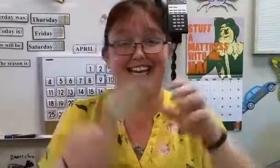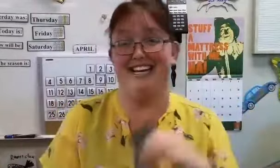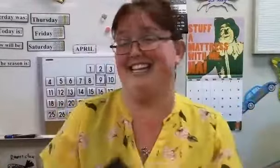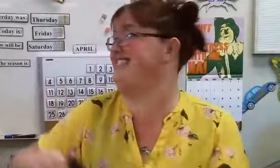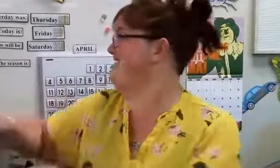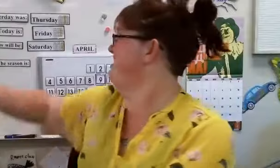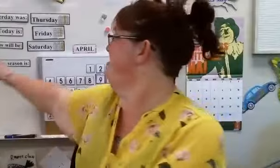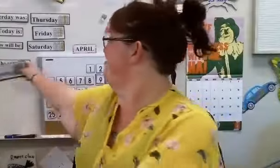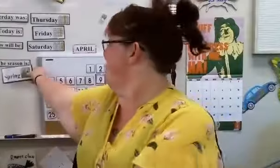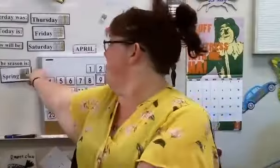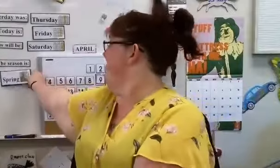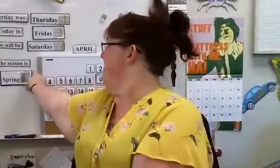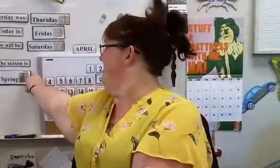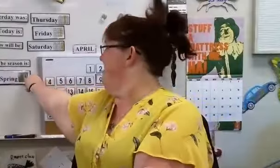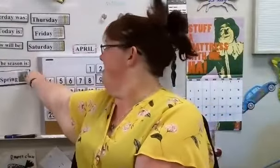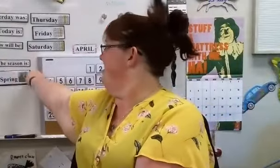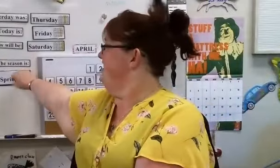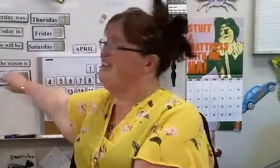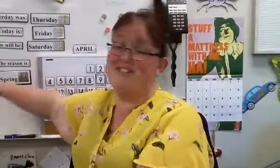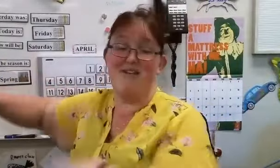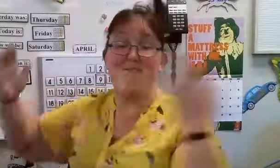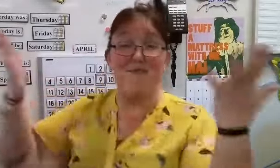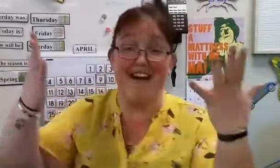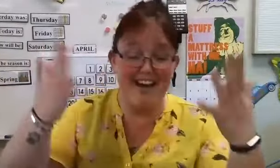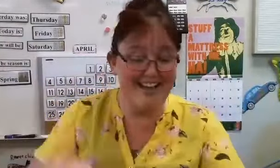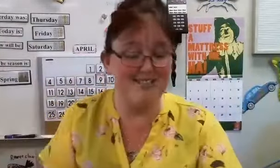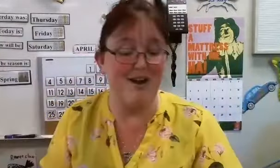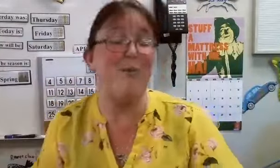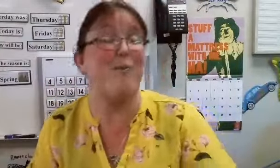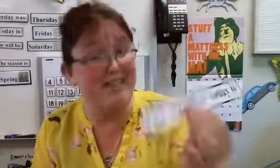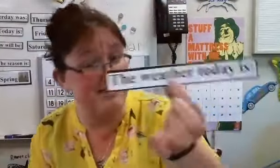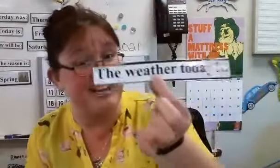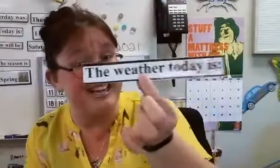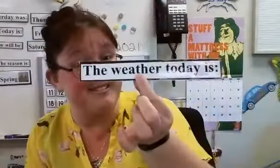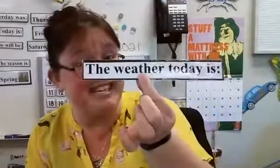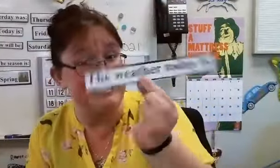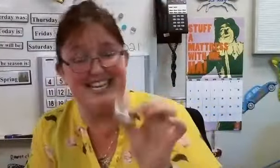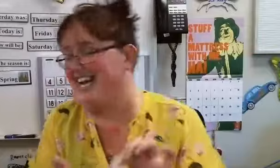Yeah, this season is spring. So then what is our weather like outside today?